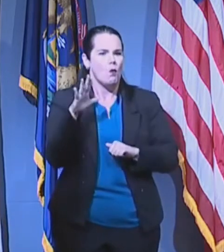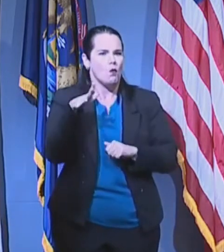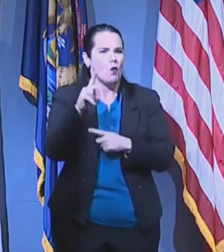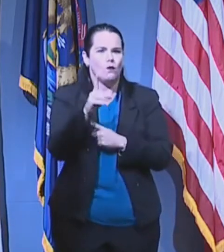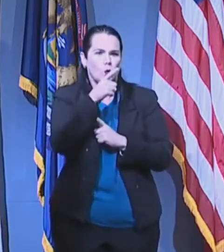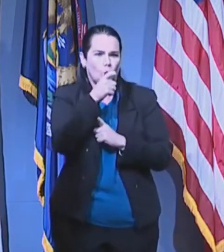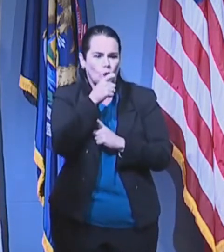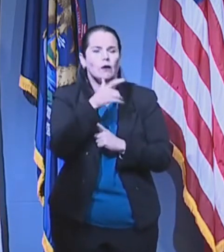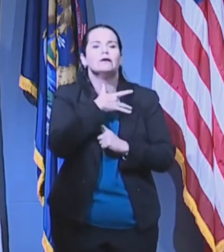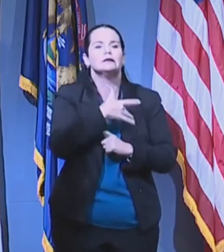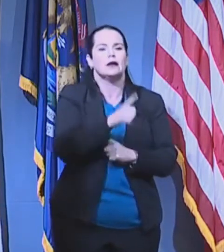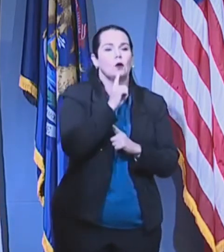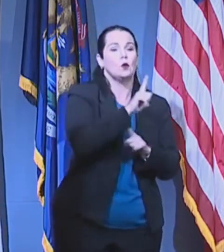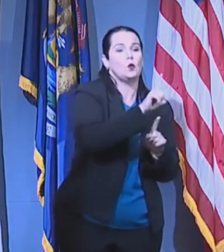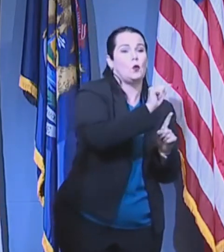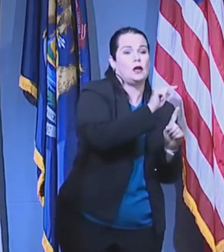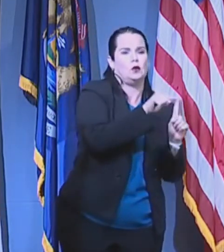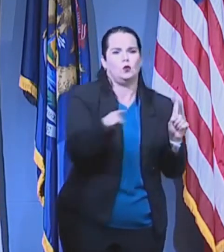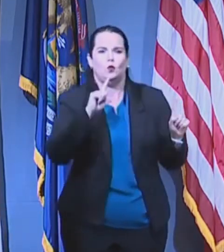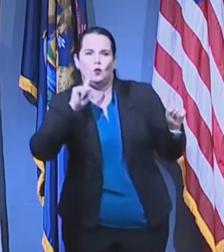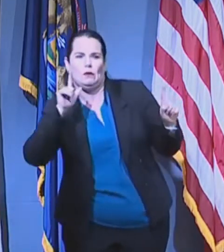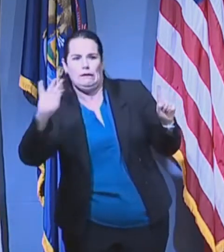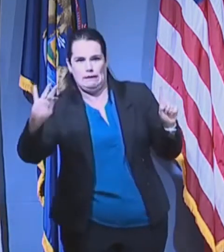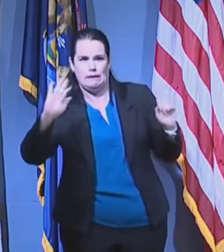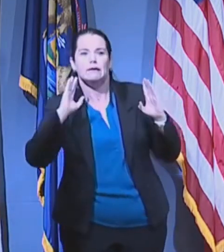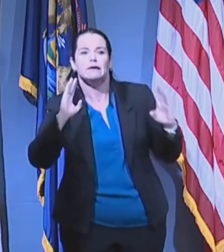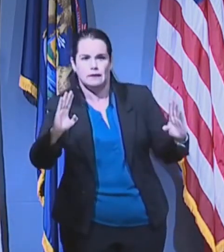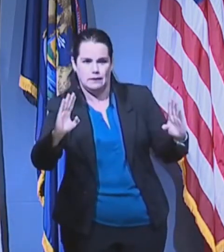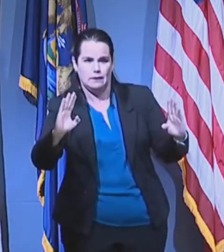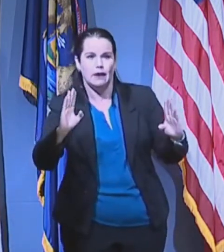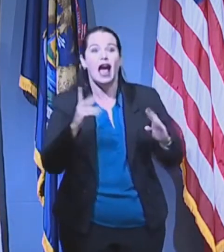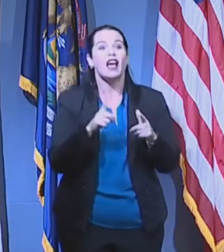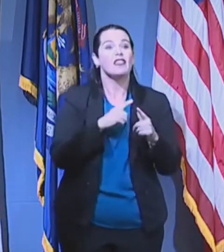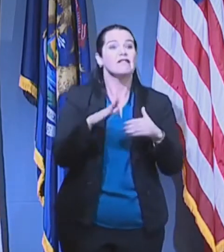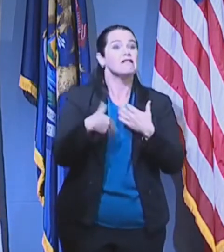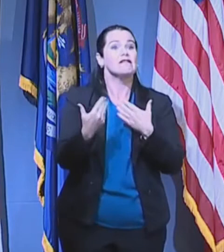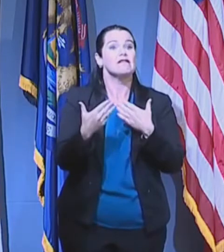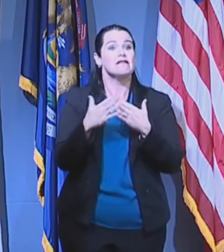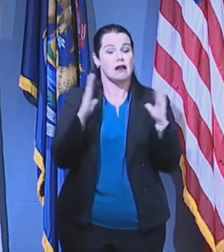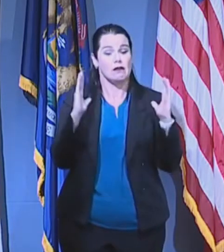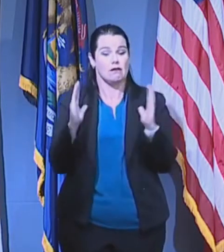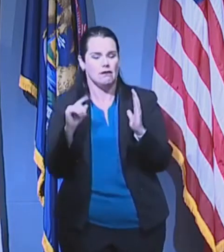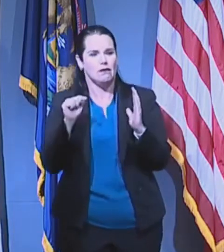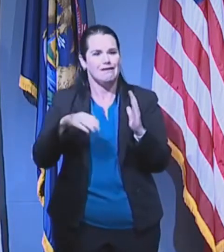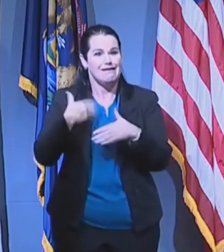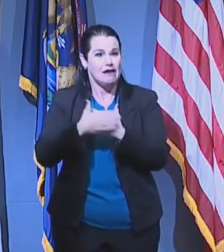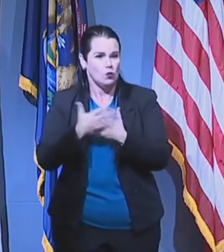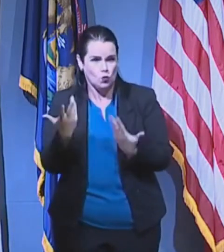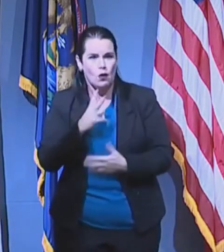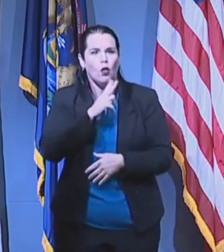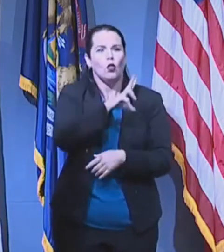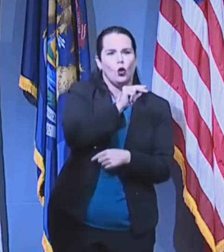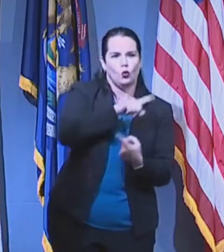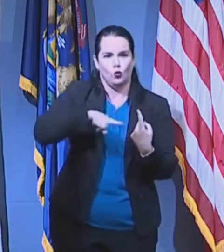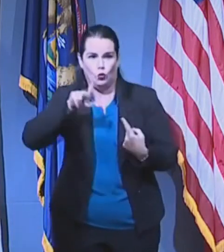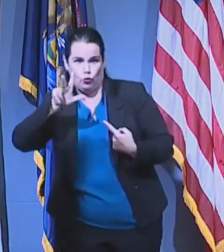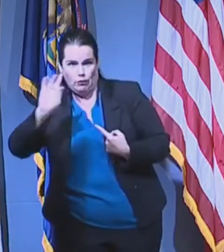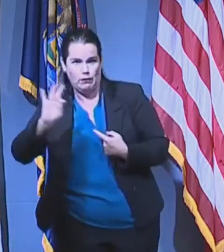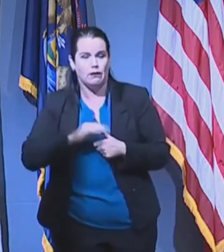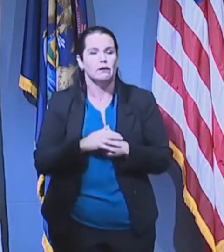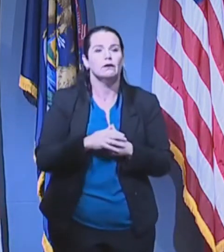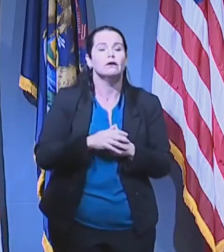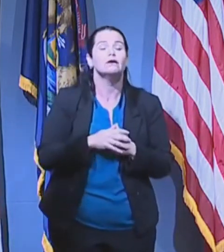is the 20 to 29 age group, and that is followed by the 30 to 39 year old age group. So this is a really important